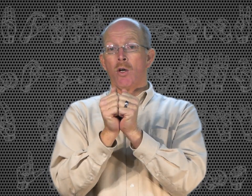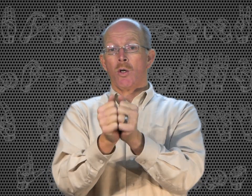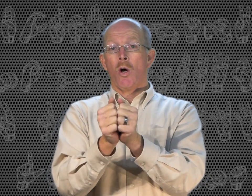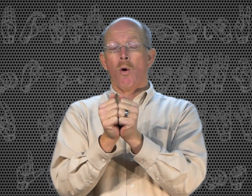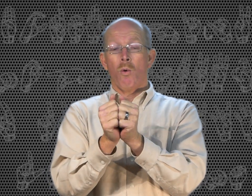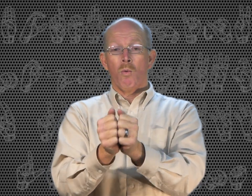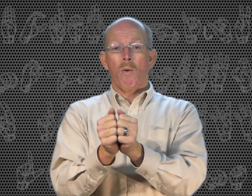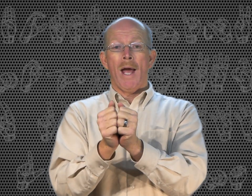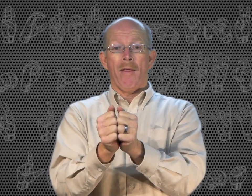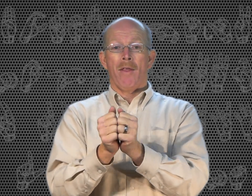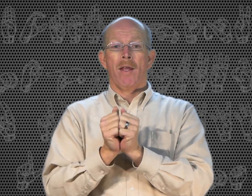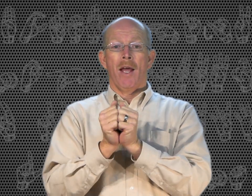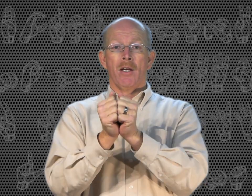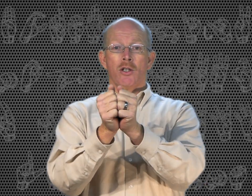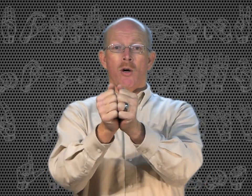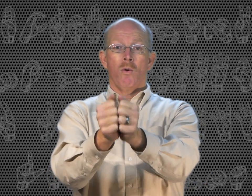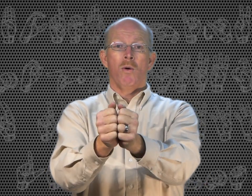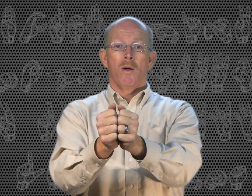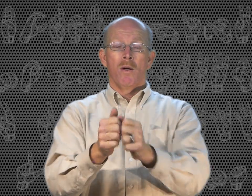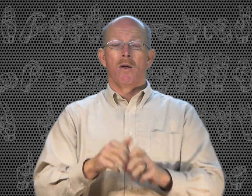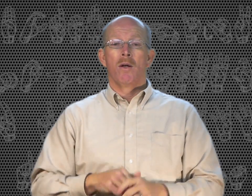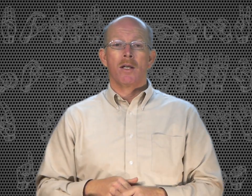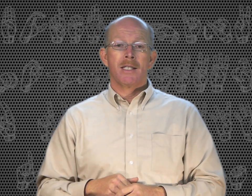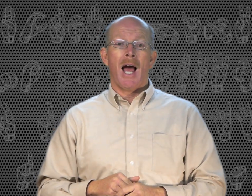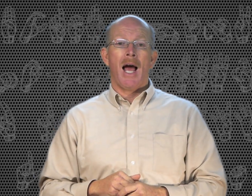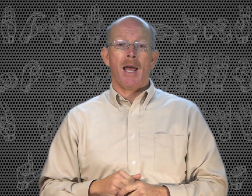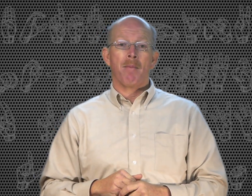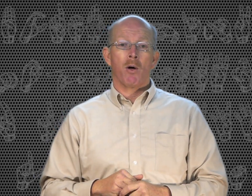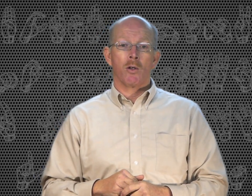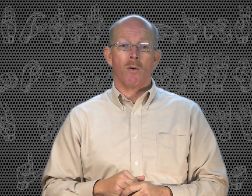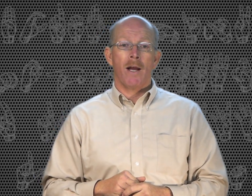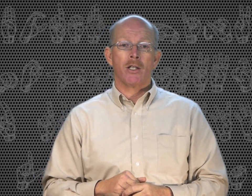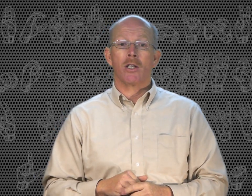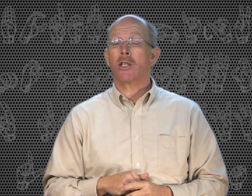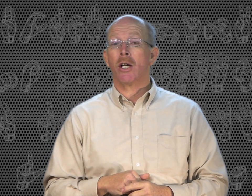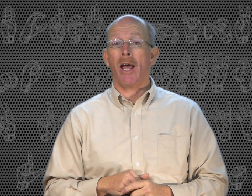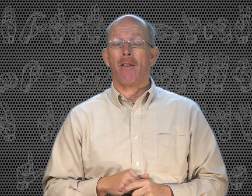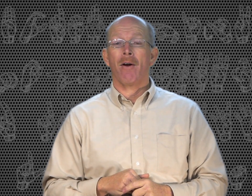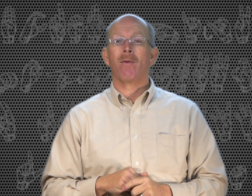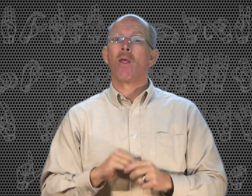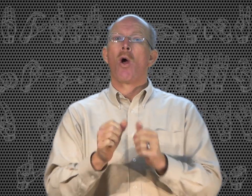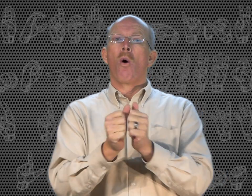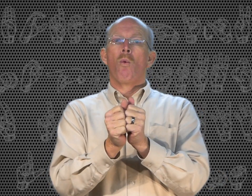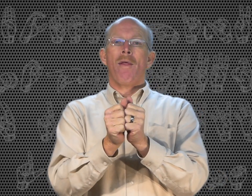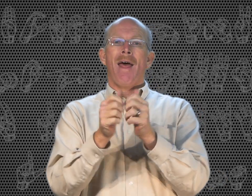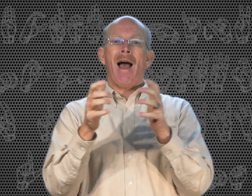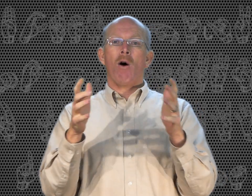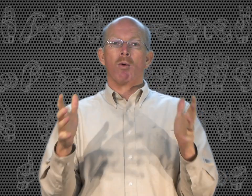can go with and show time or duration together. Without.